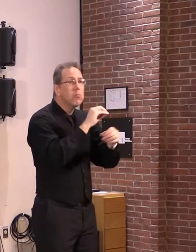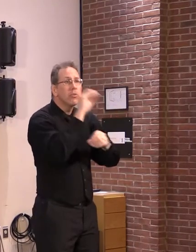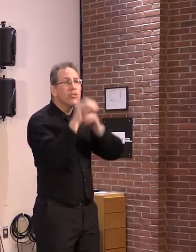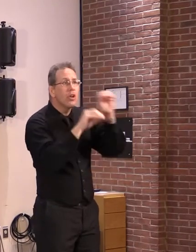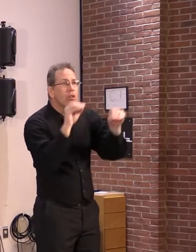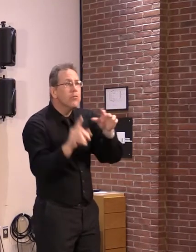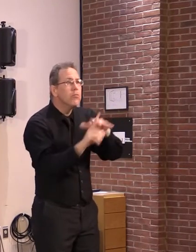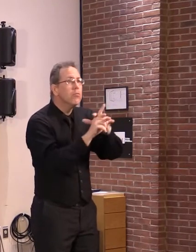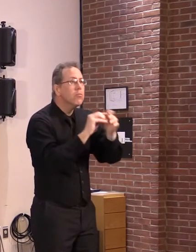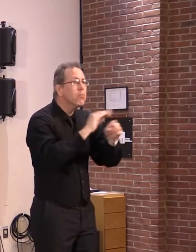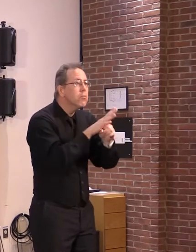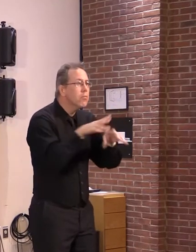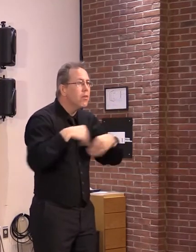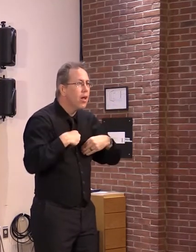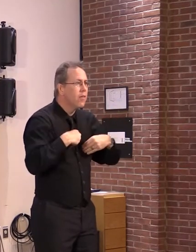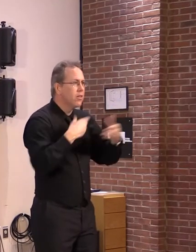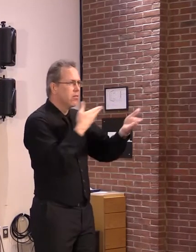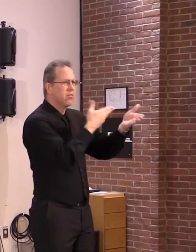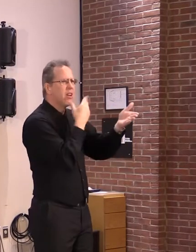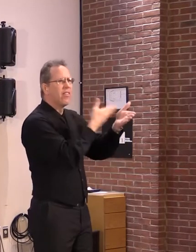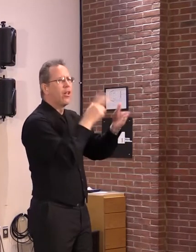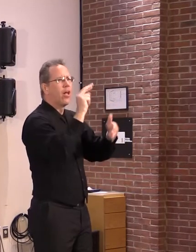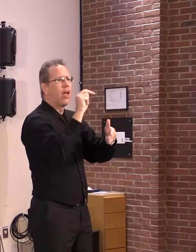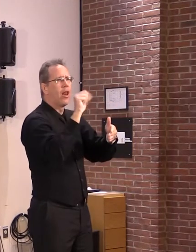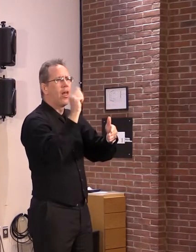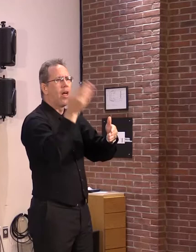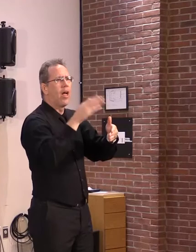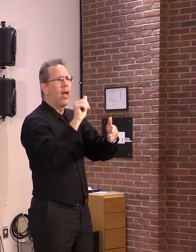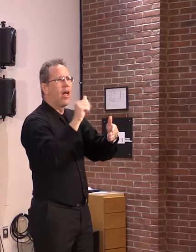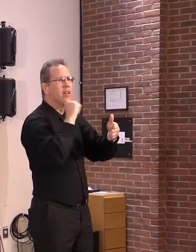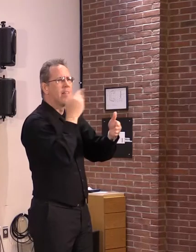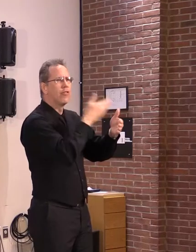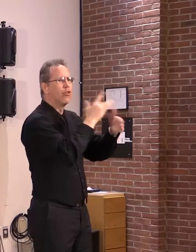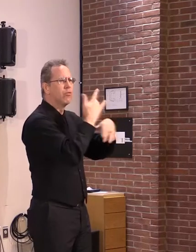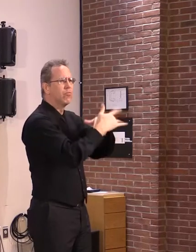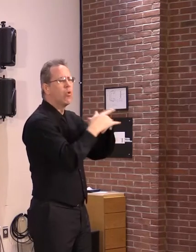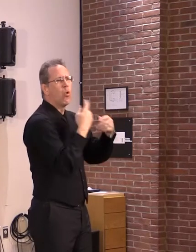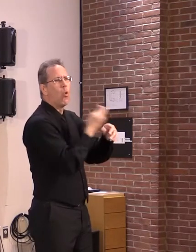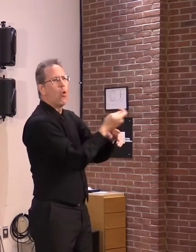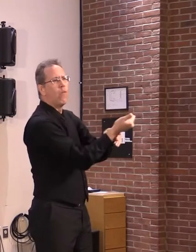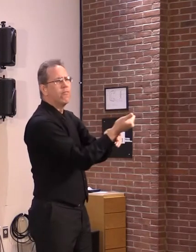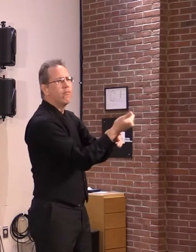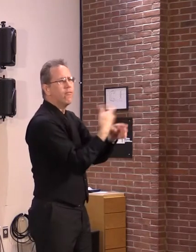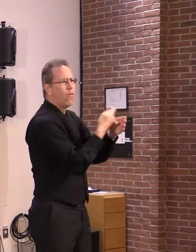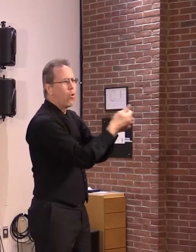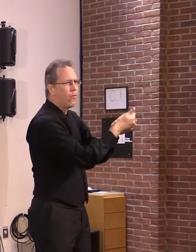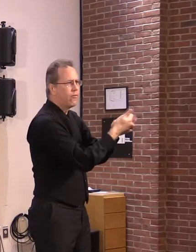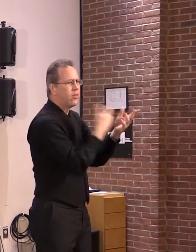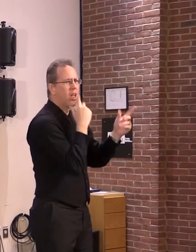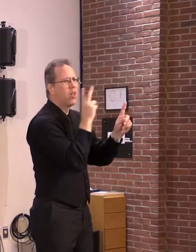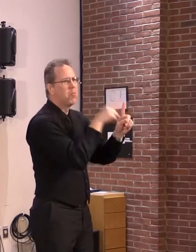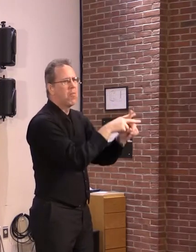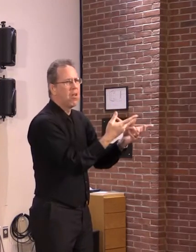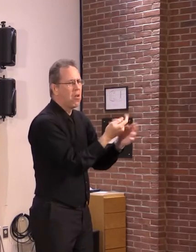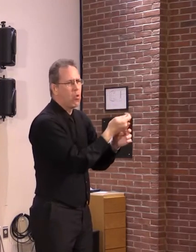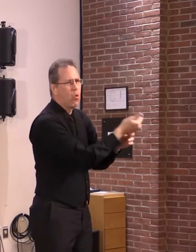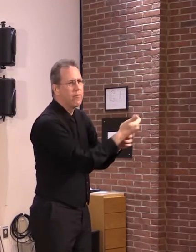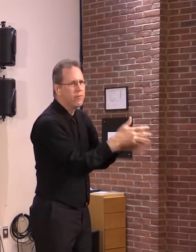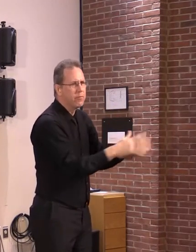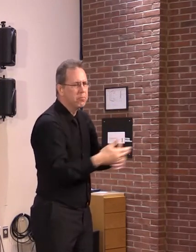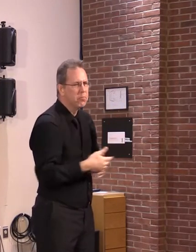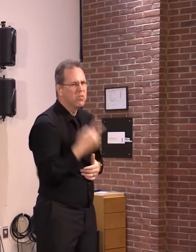relevance at this point in time, so that those would probably not be something that you'll be looking forward to following.